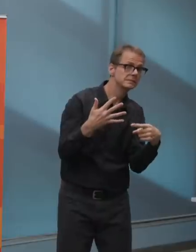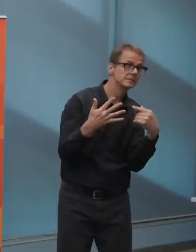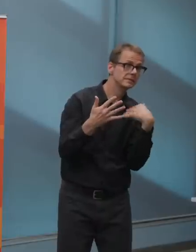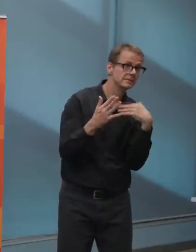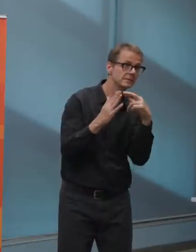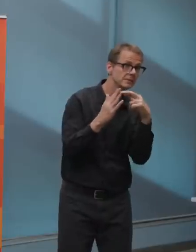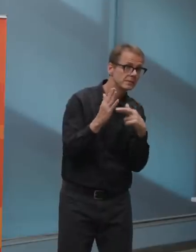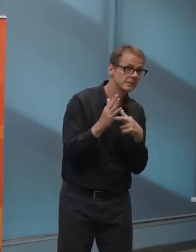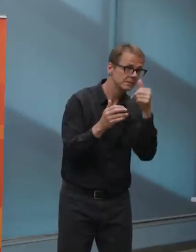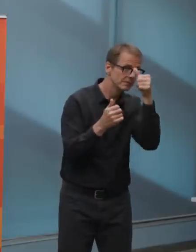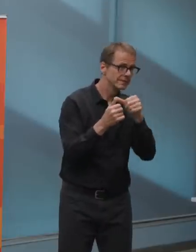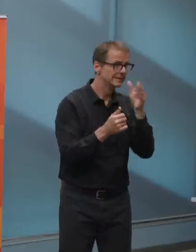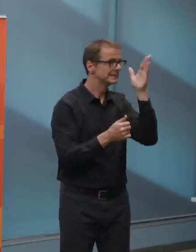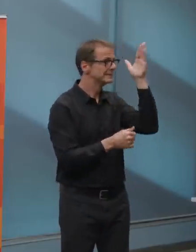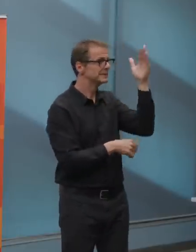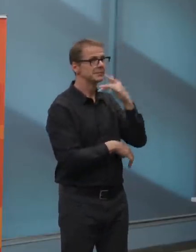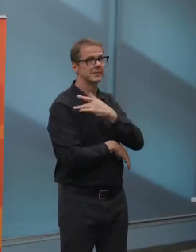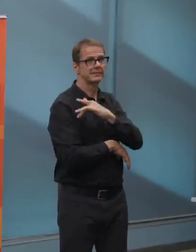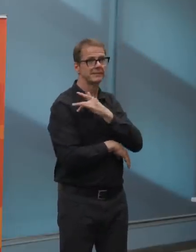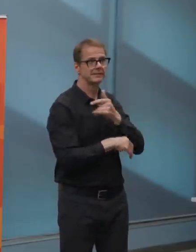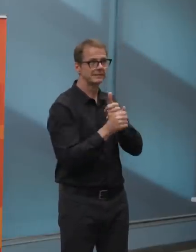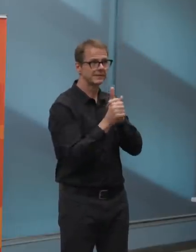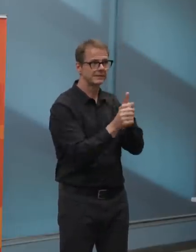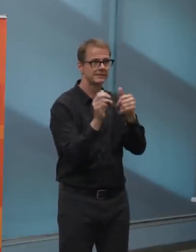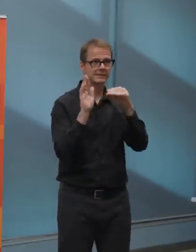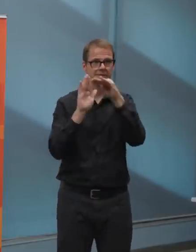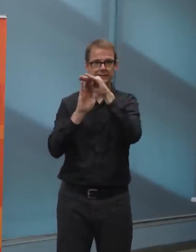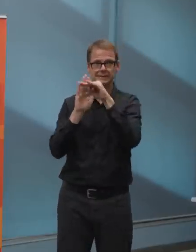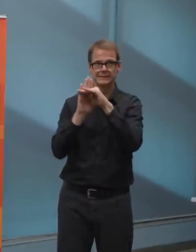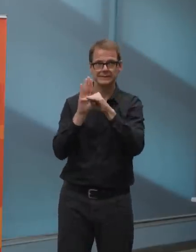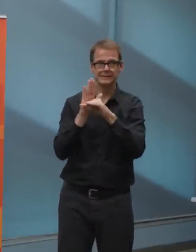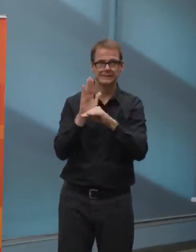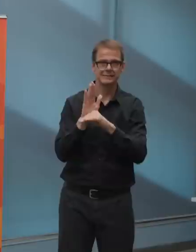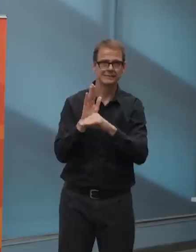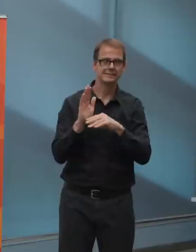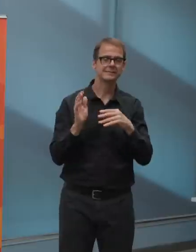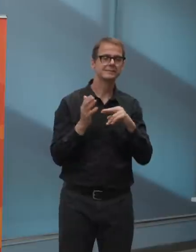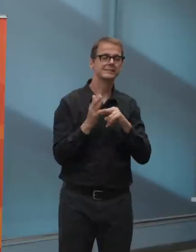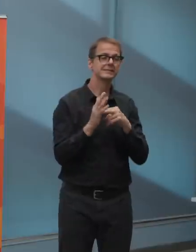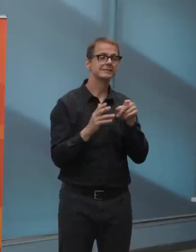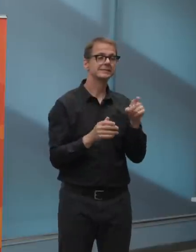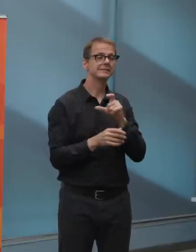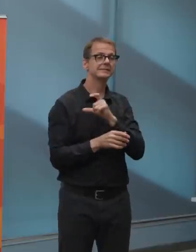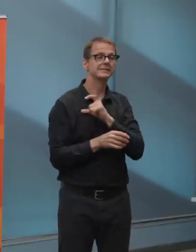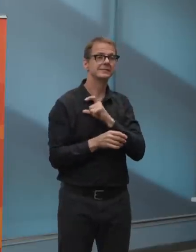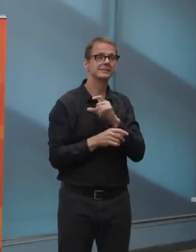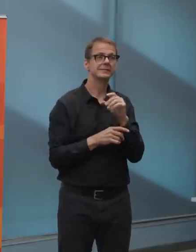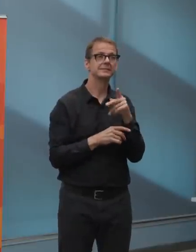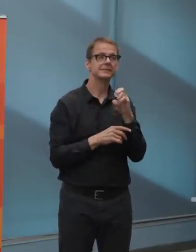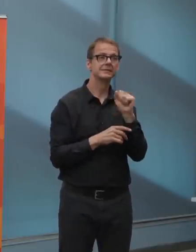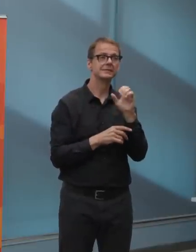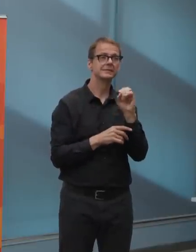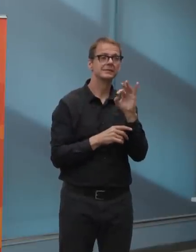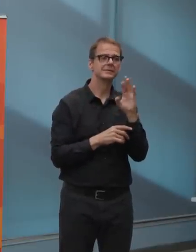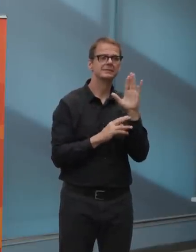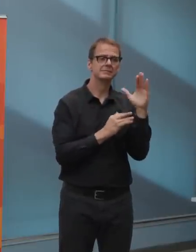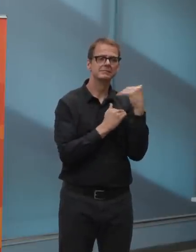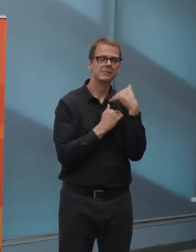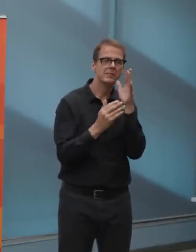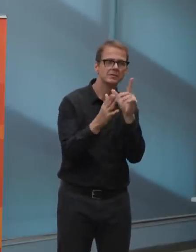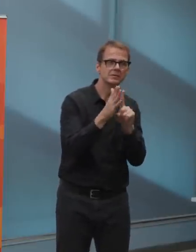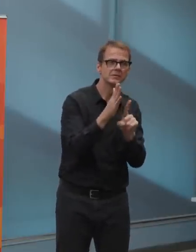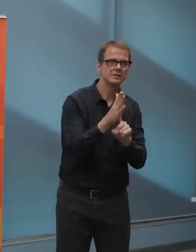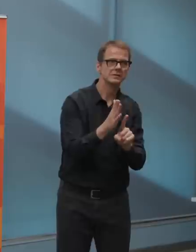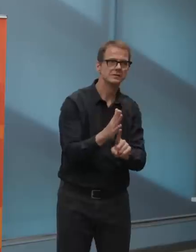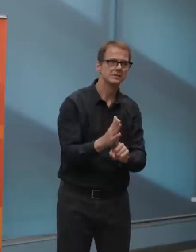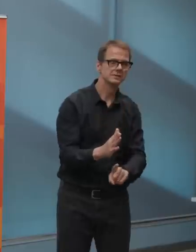And Adam, just one more follow up. I just want to know how, again, in terms of compliance, how the city kept an eye on in this past